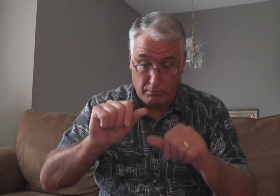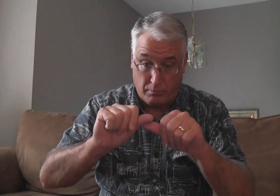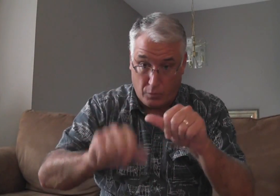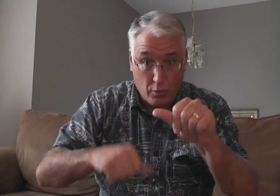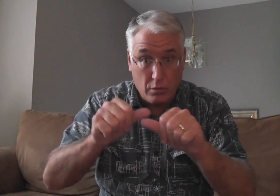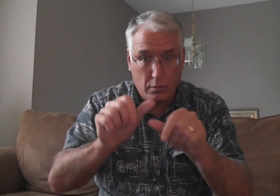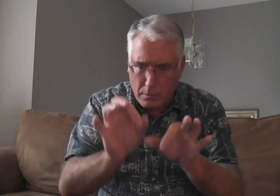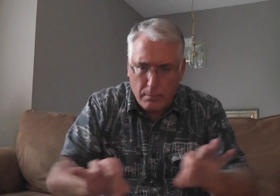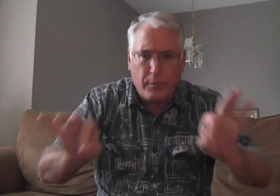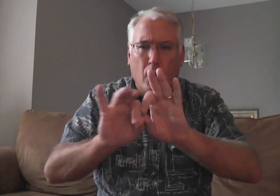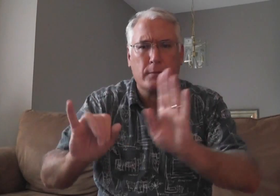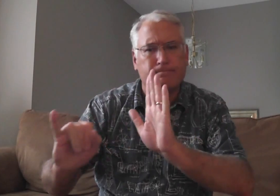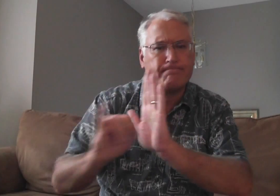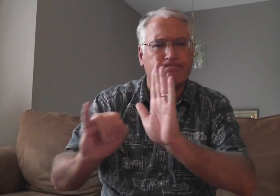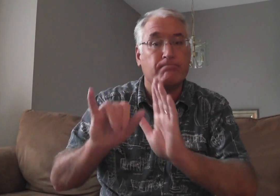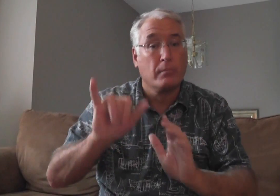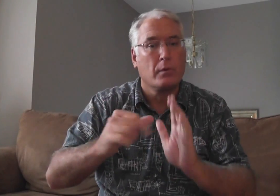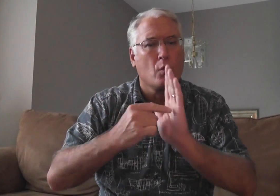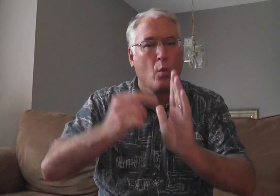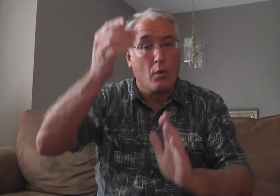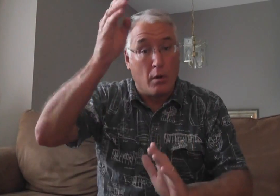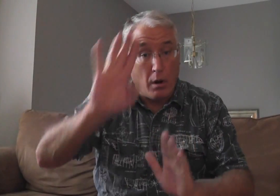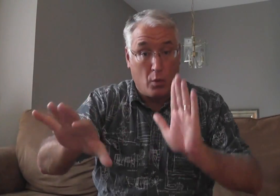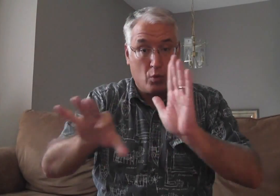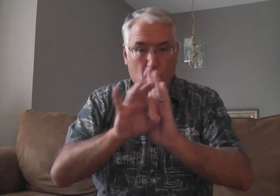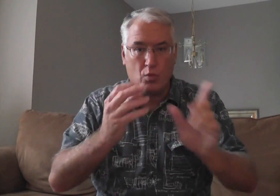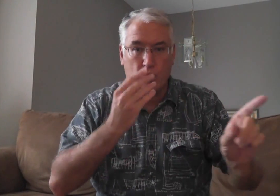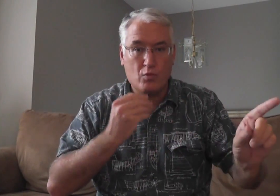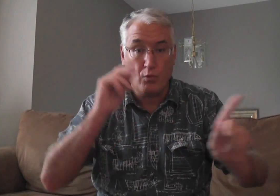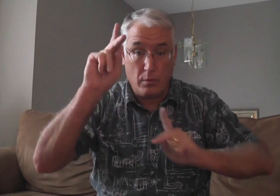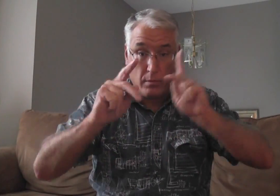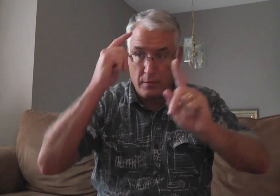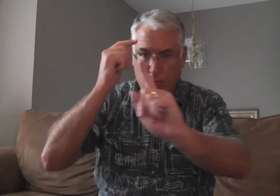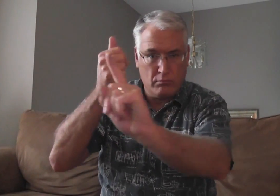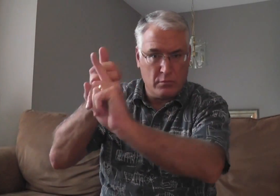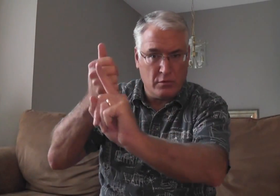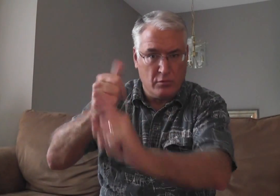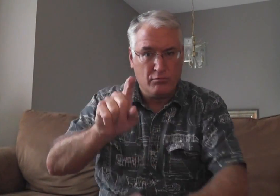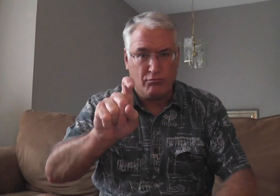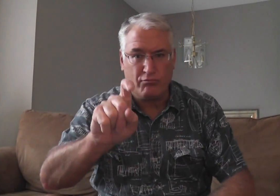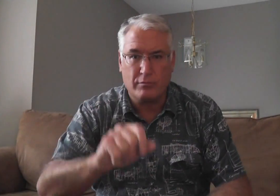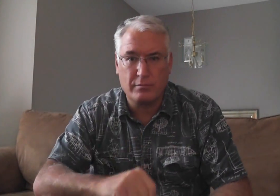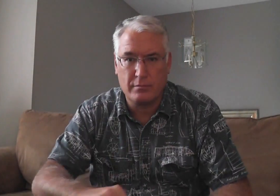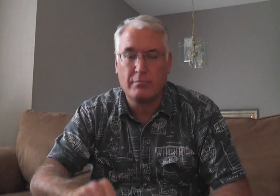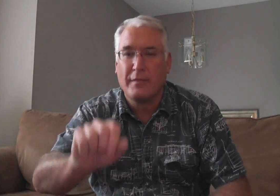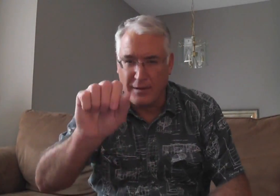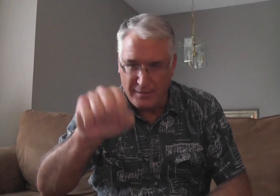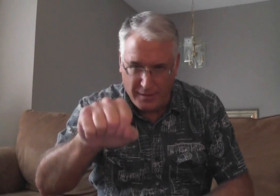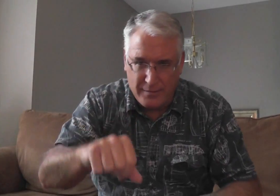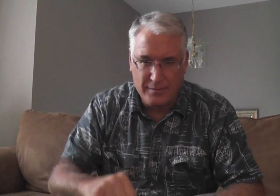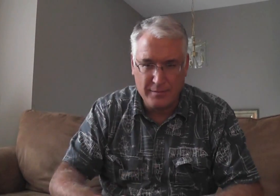Was circumcision important to show that they were identified as God's chosen people? Yes.